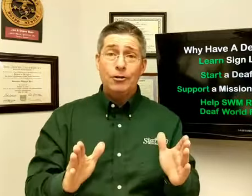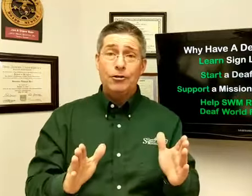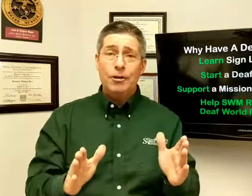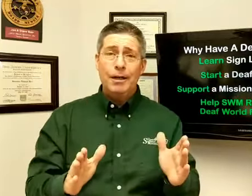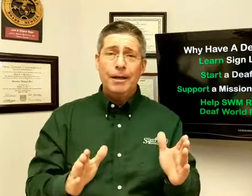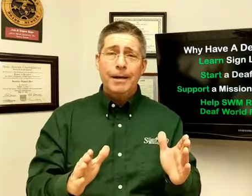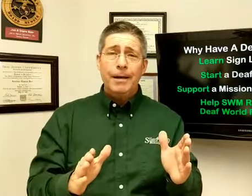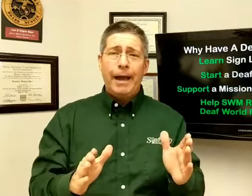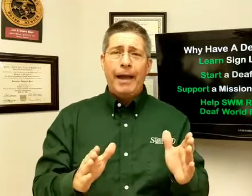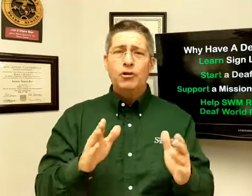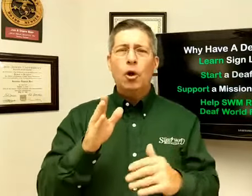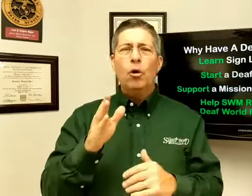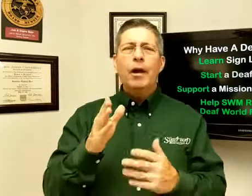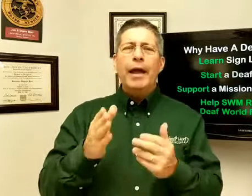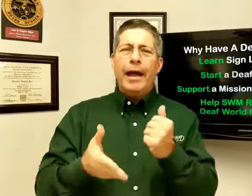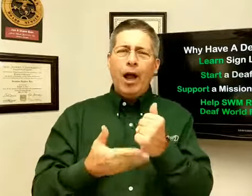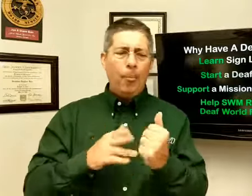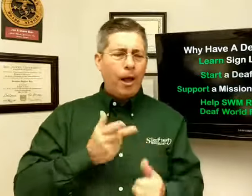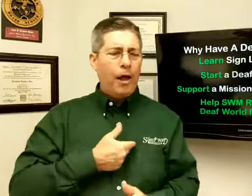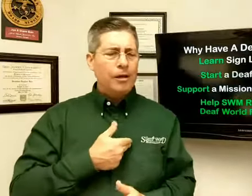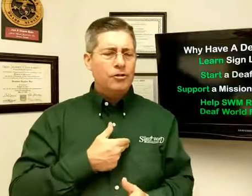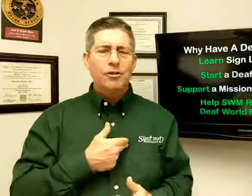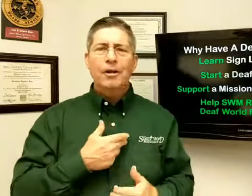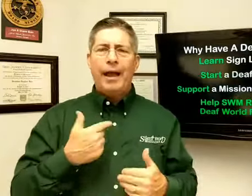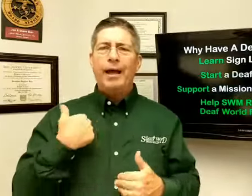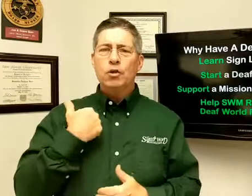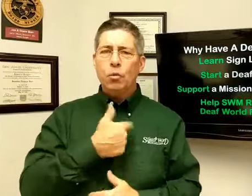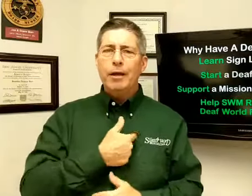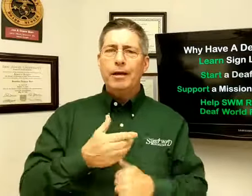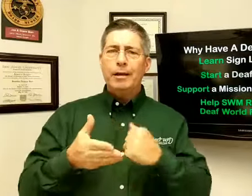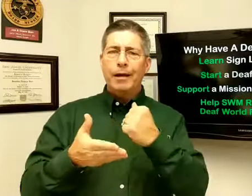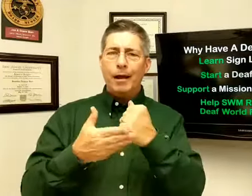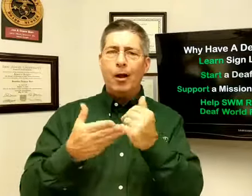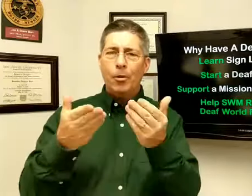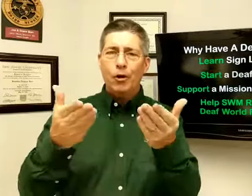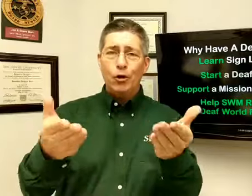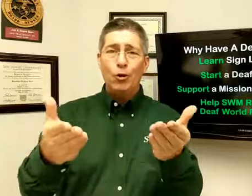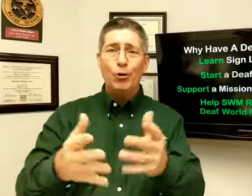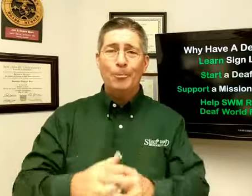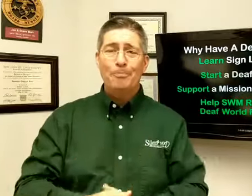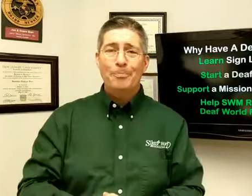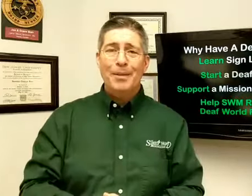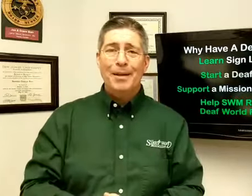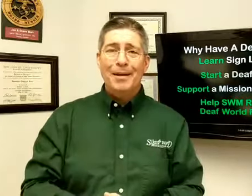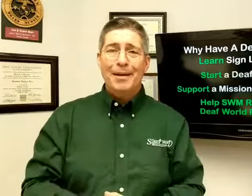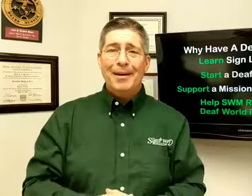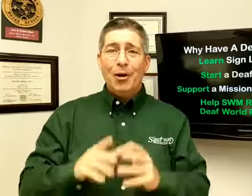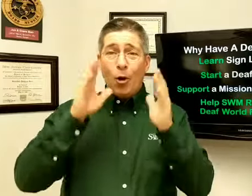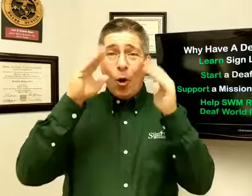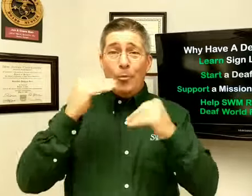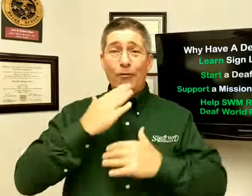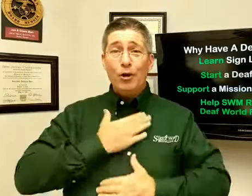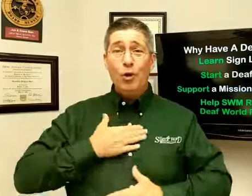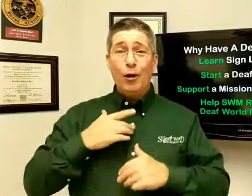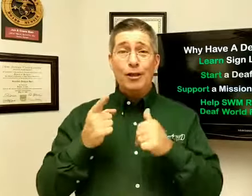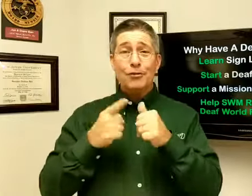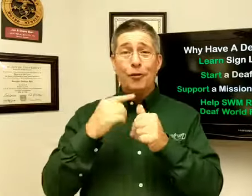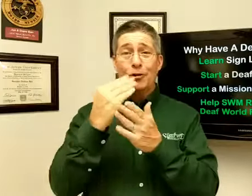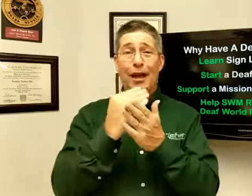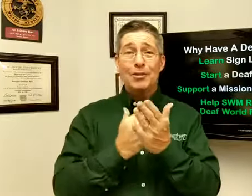And so help us as we help you. Hope you've enjoyed this first lesson